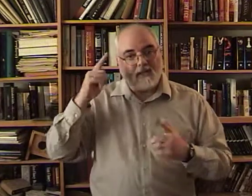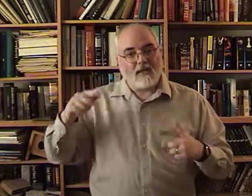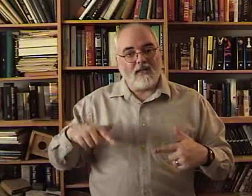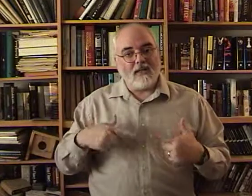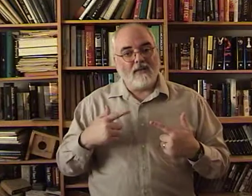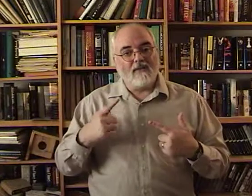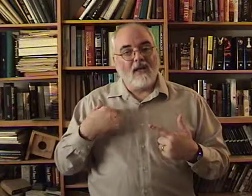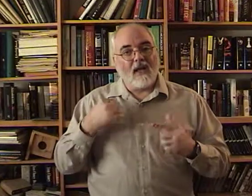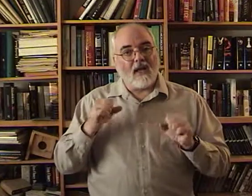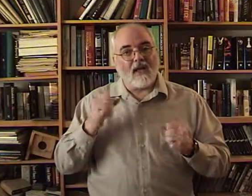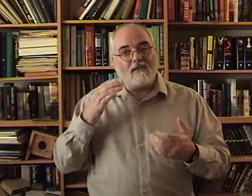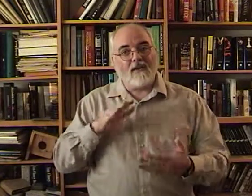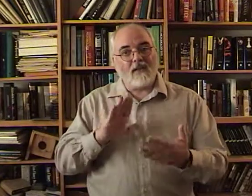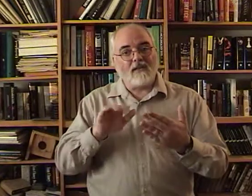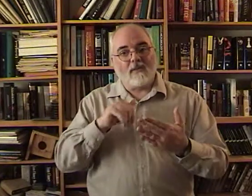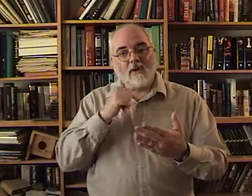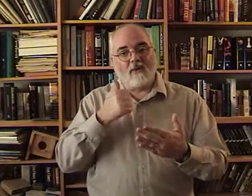he lives. I can face tomorrow.